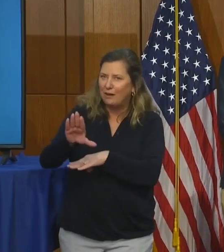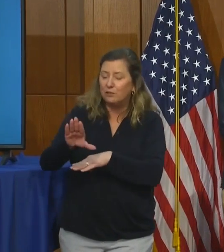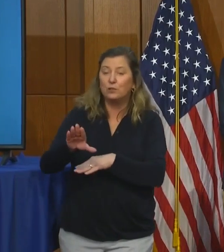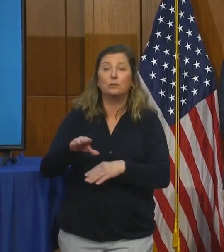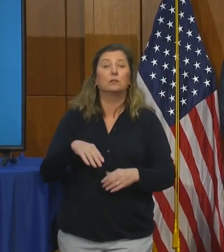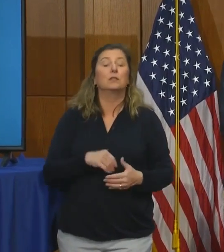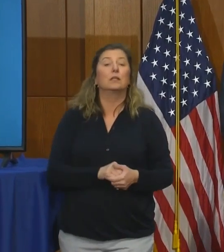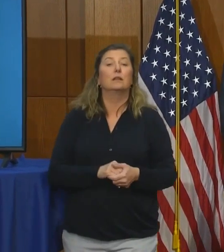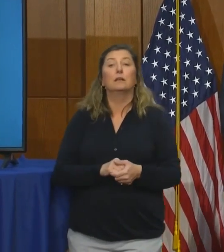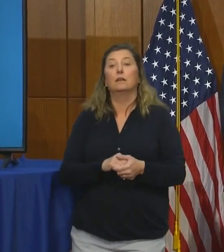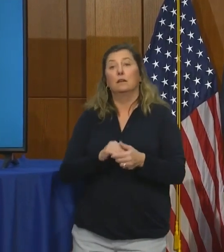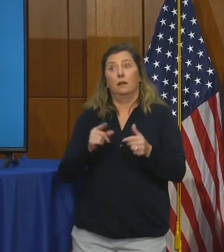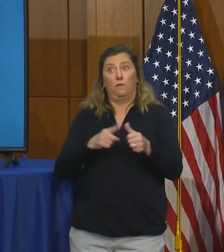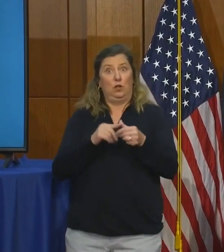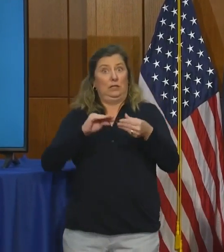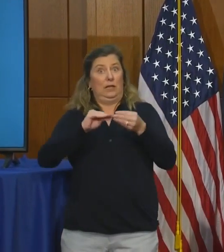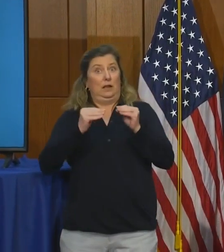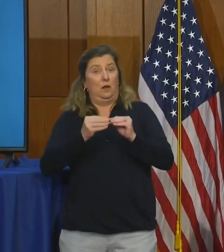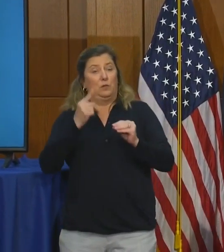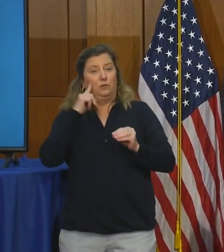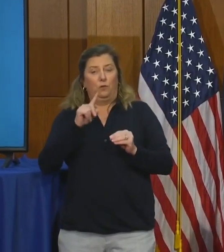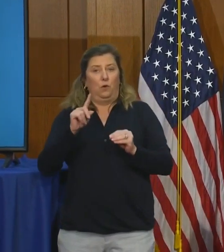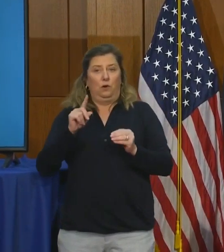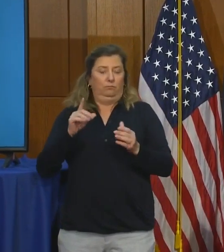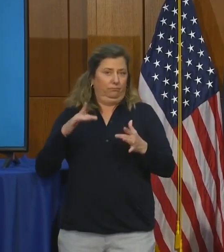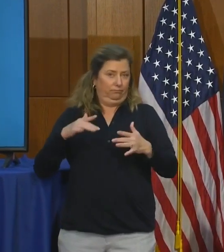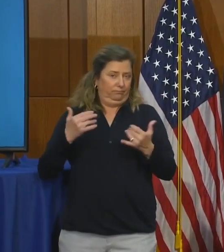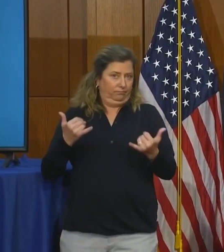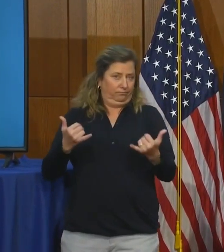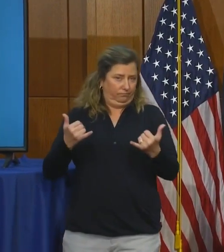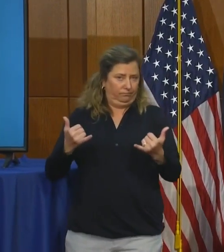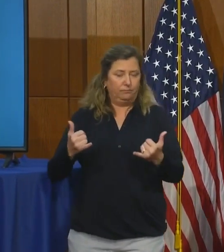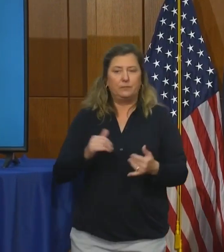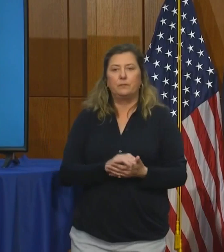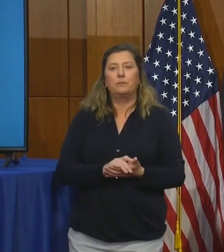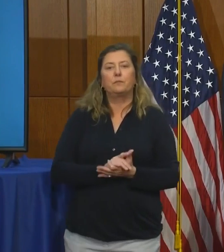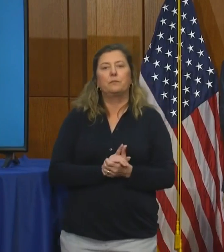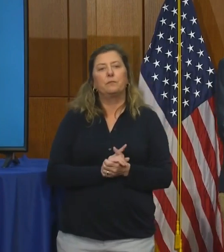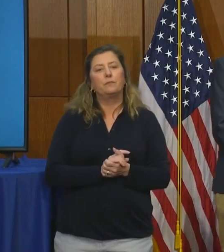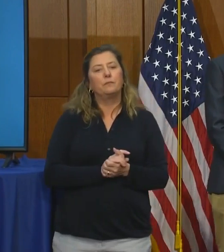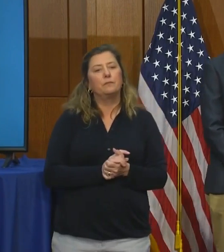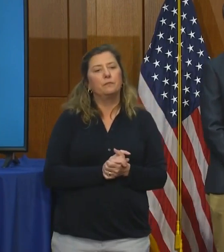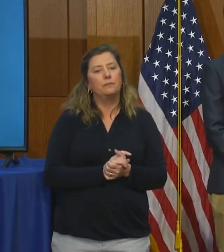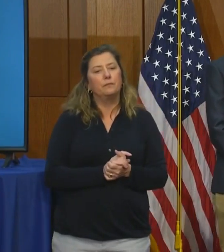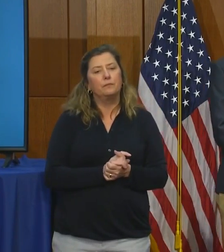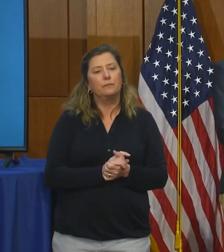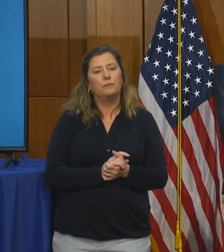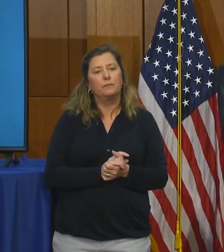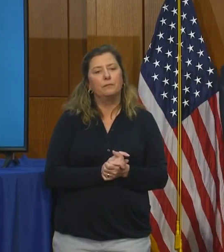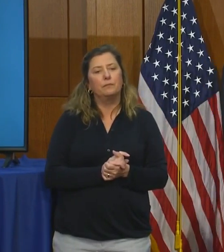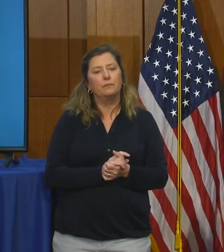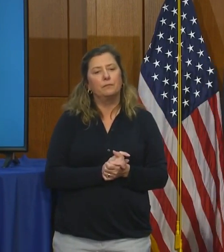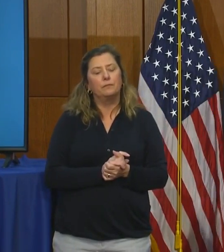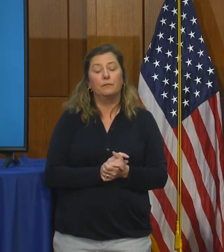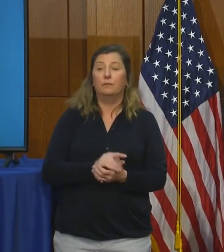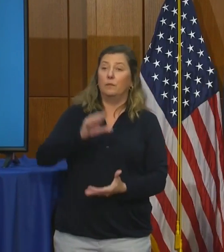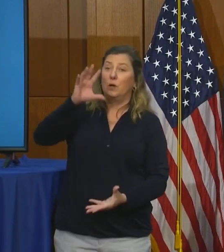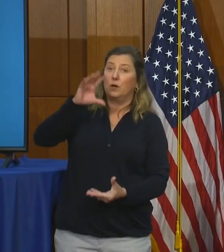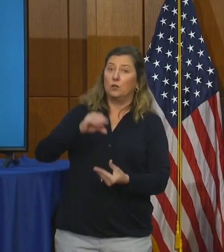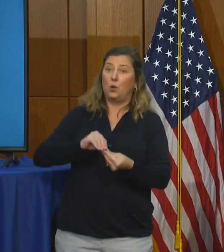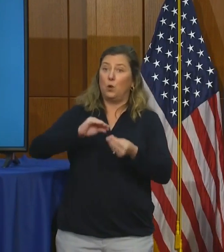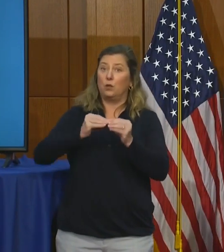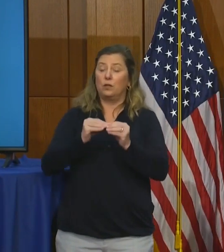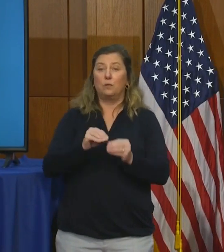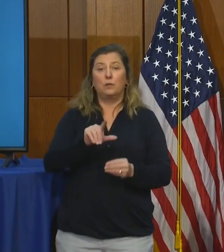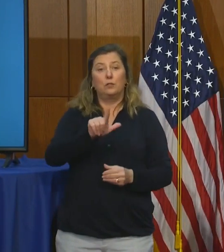I'll start with the statistics on where we stand in the pandemic today. We now have a total number of cases